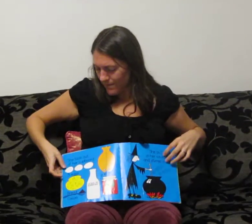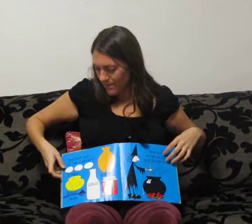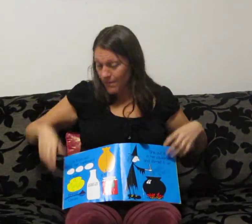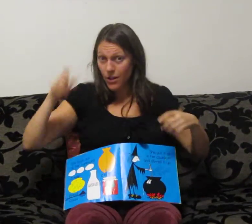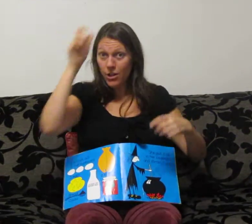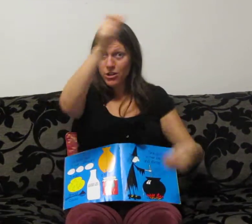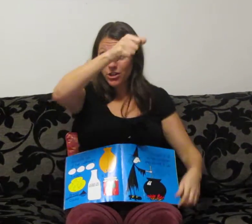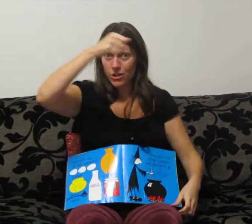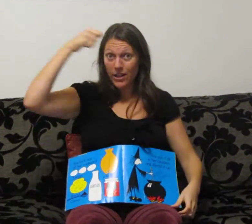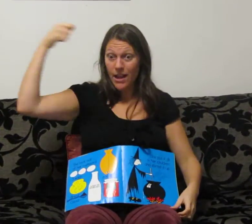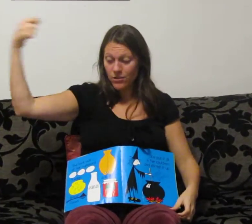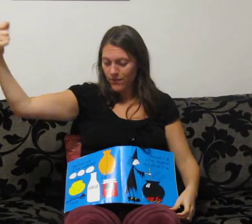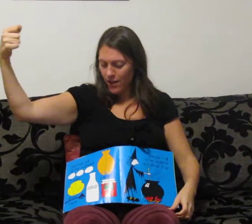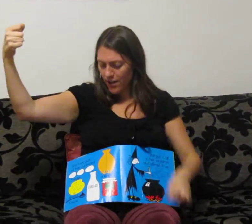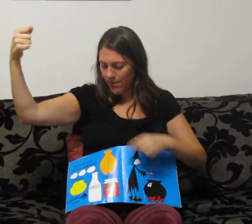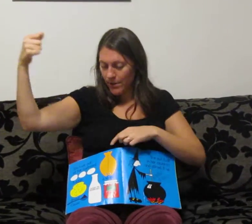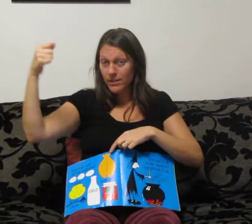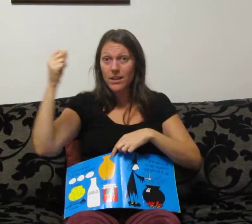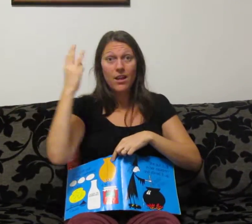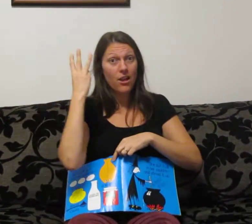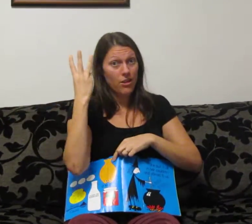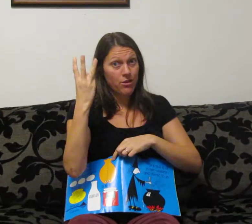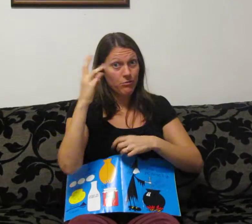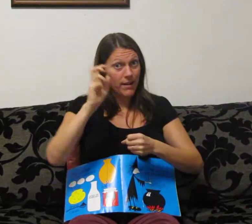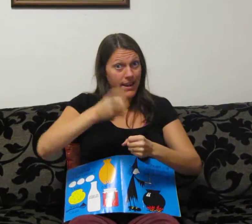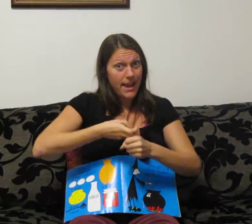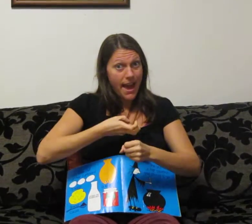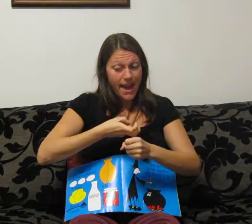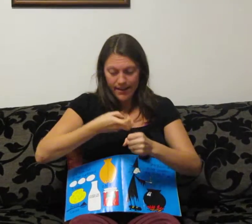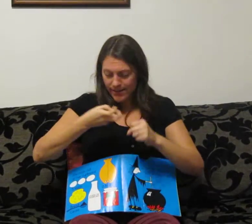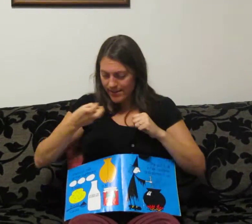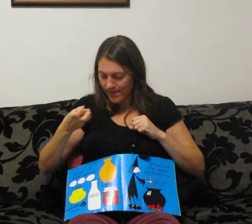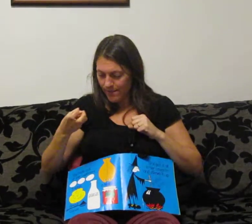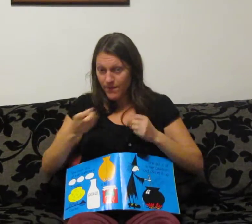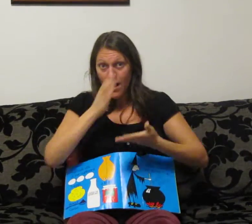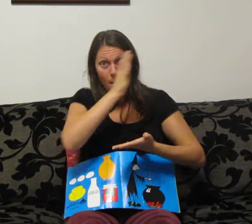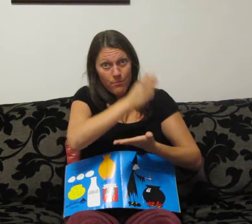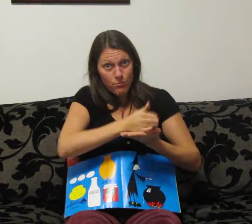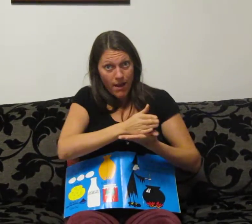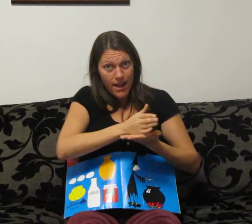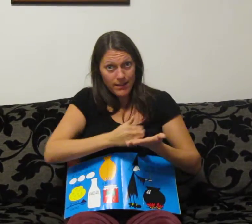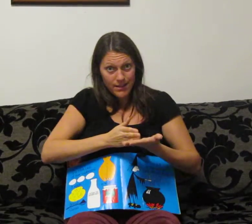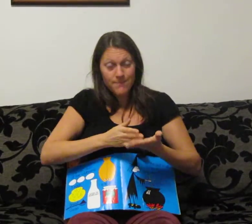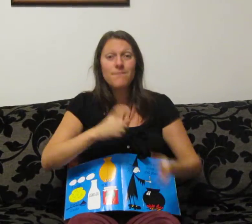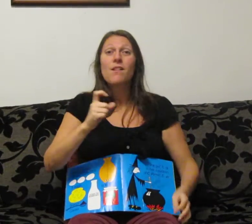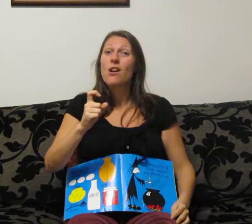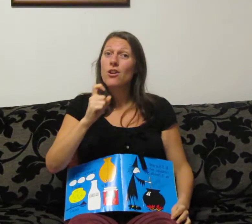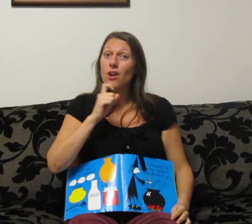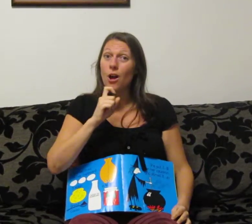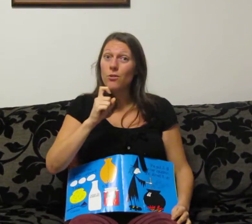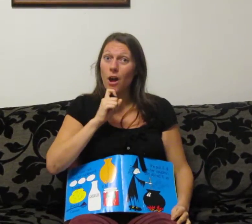She took out of her cupboard three eggs, bread, cocoa,